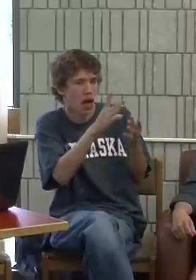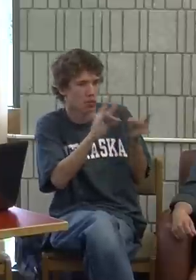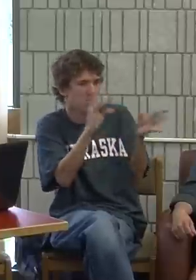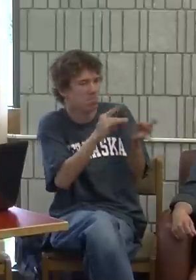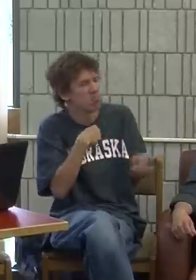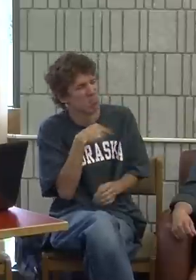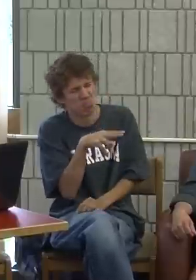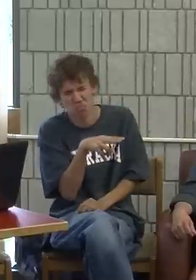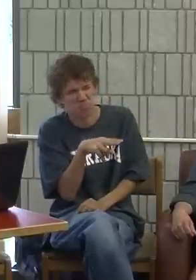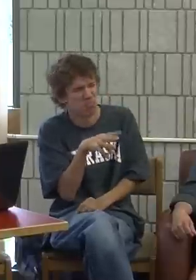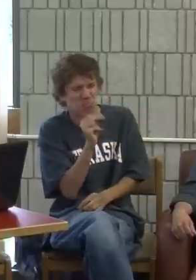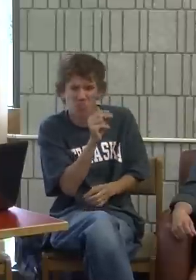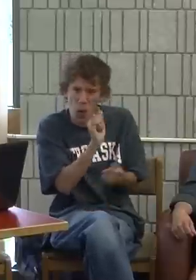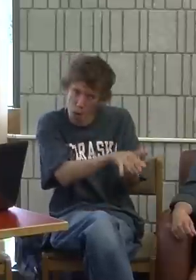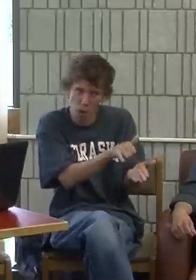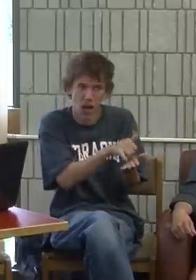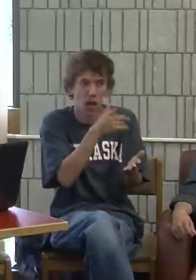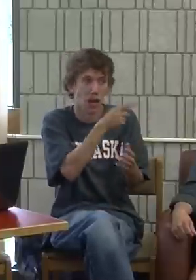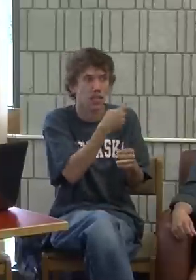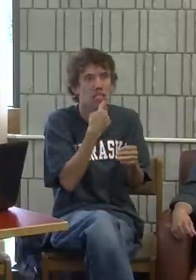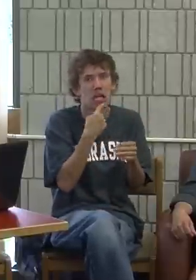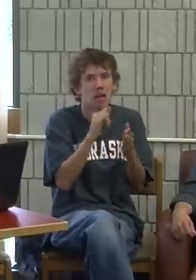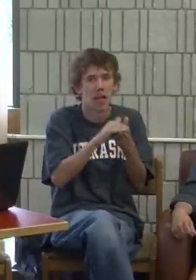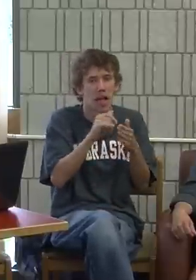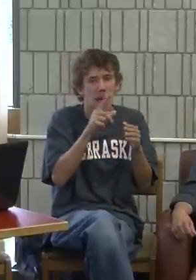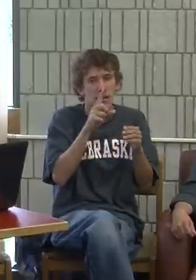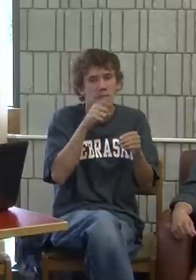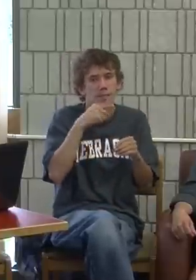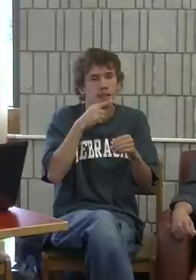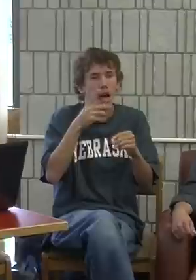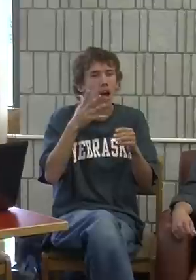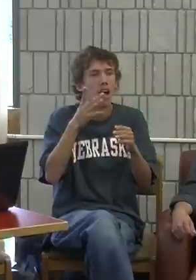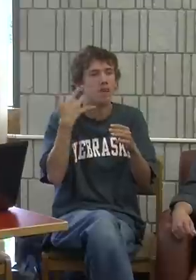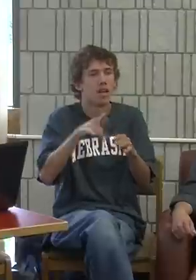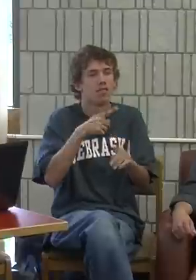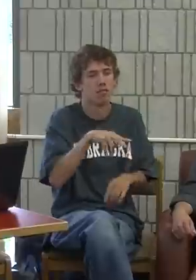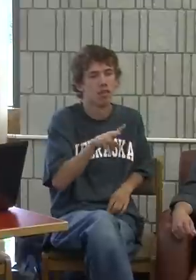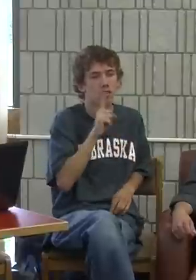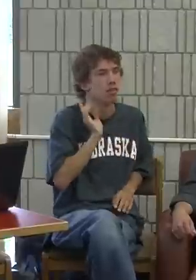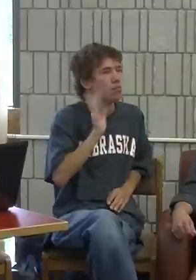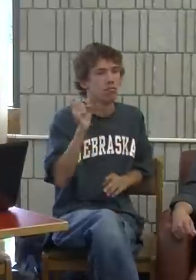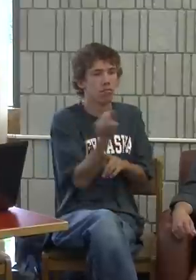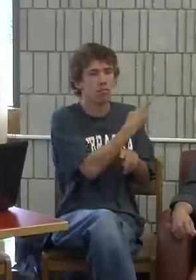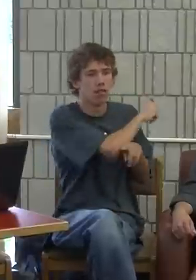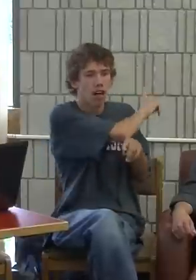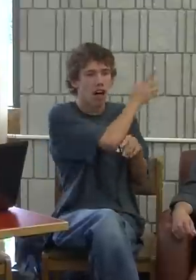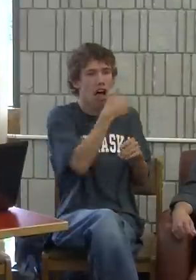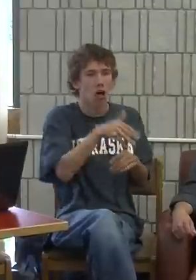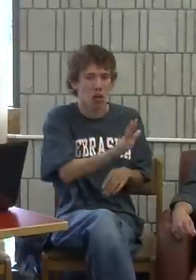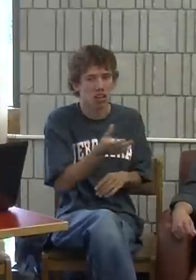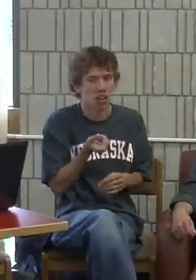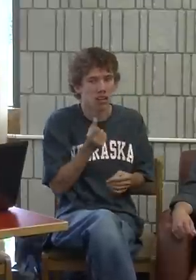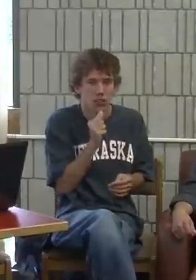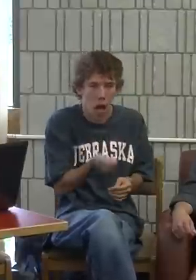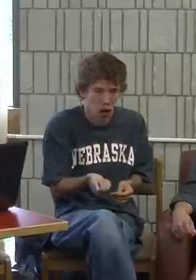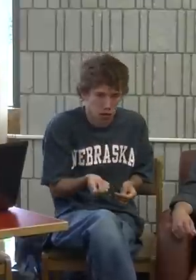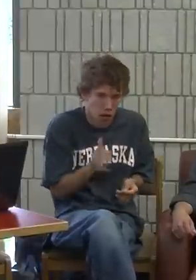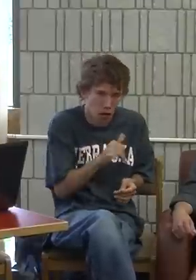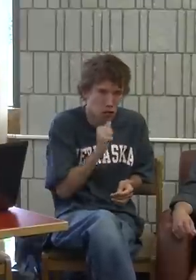And I noticed a lot of deaf people have stories where they say a hearing person will like run away from them